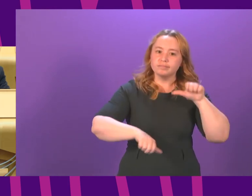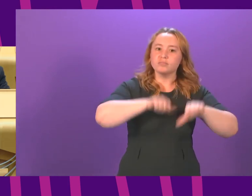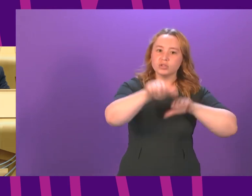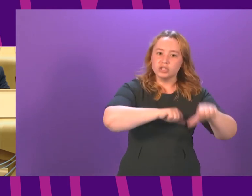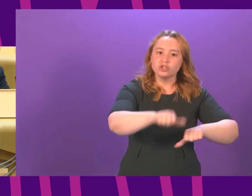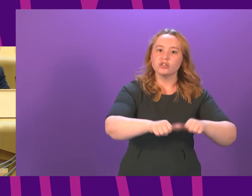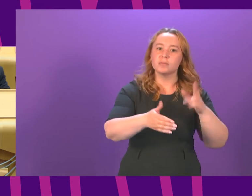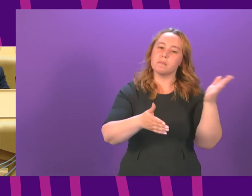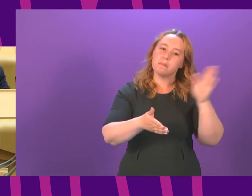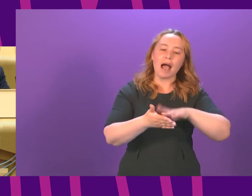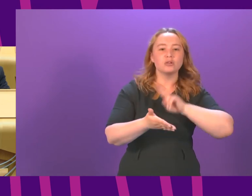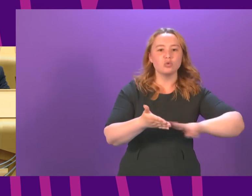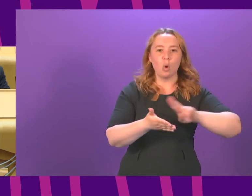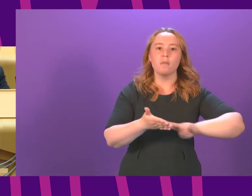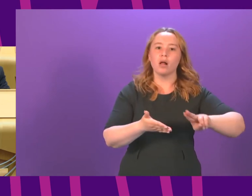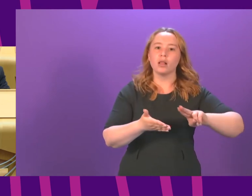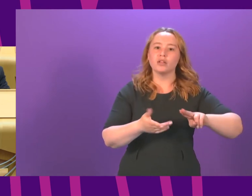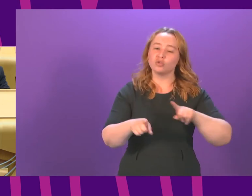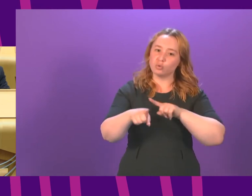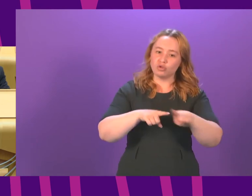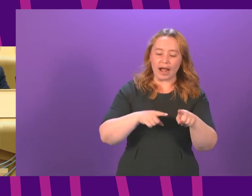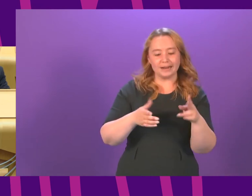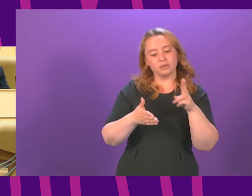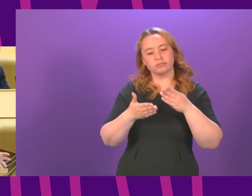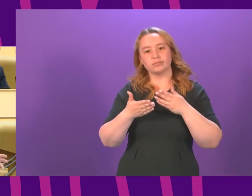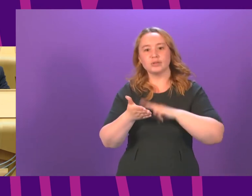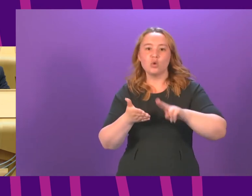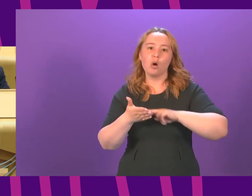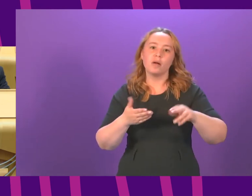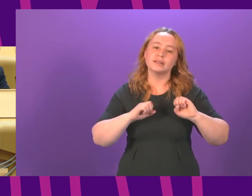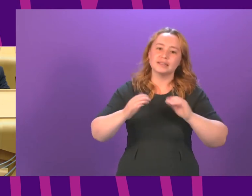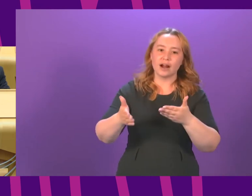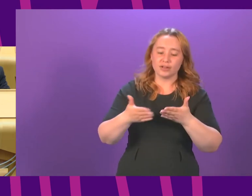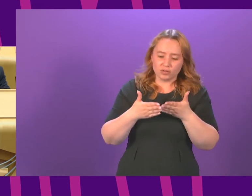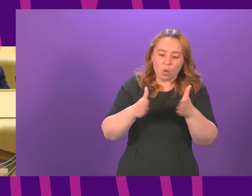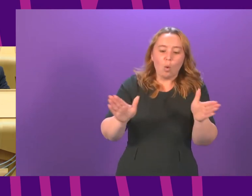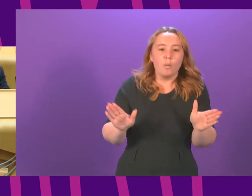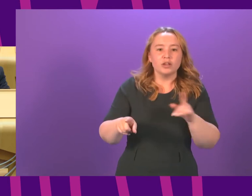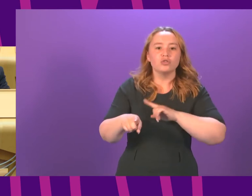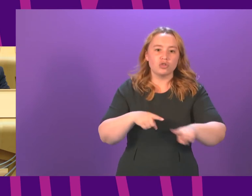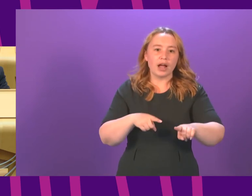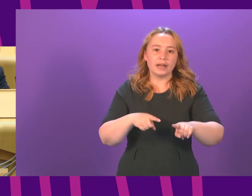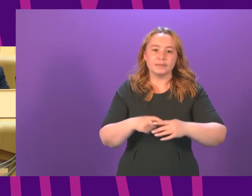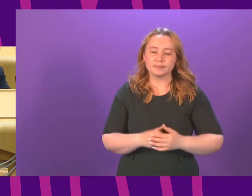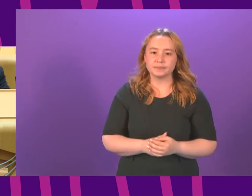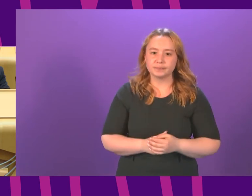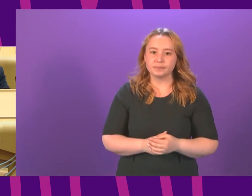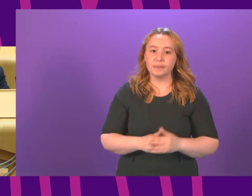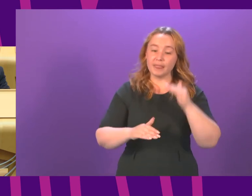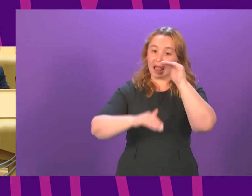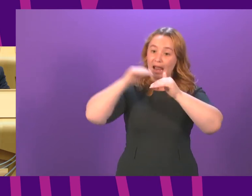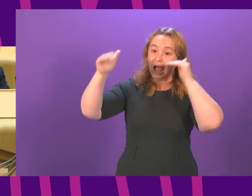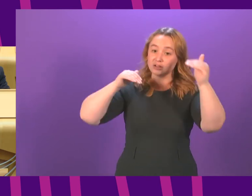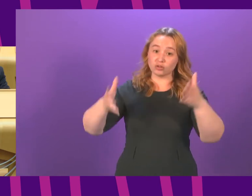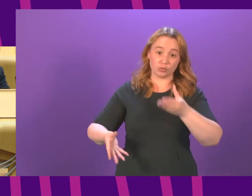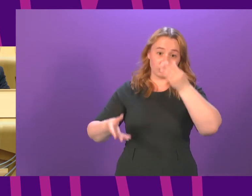trying to open up as much of the normal service provision across the piece as we possibly can and I give an assurance that adults with